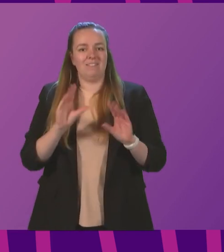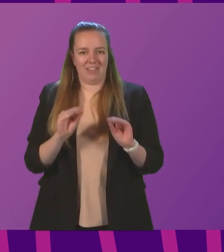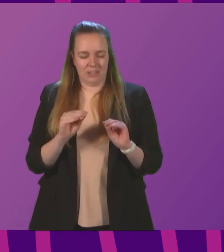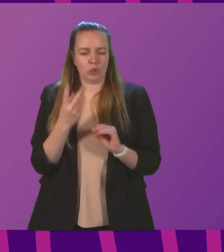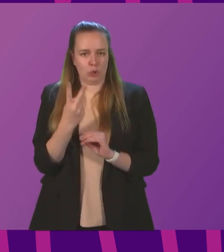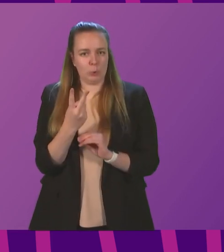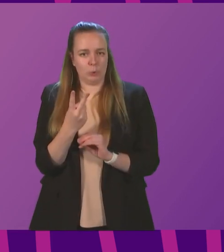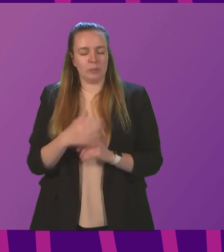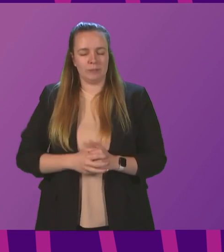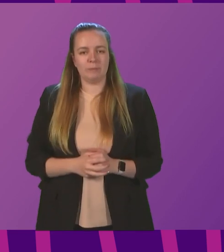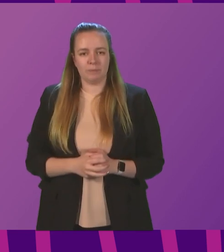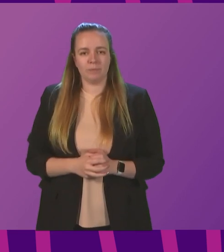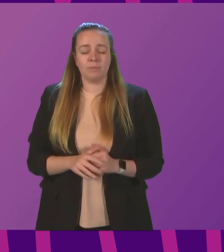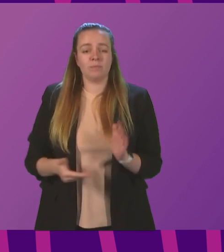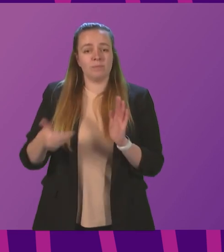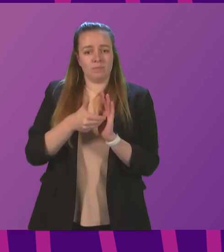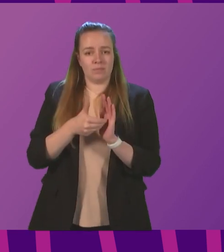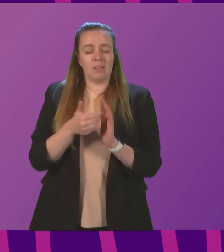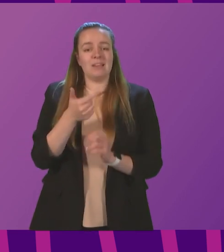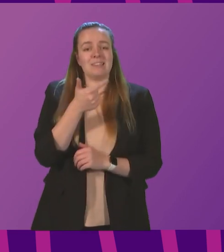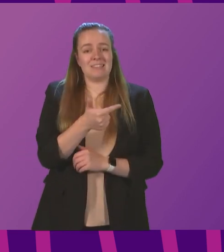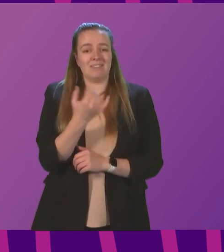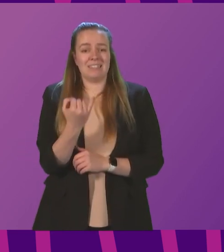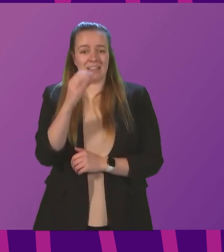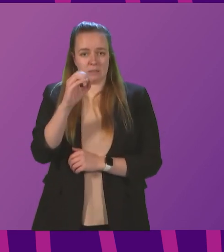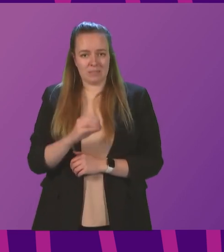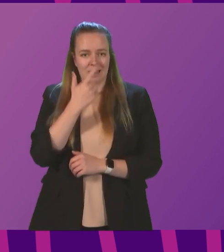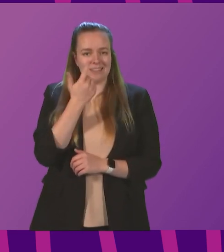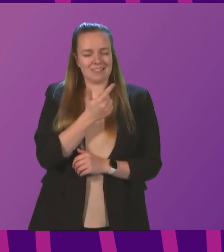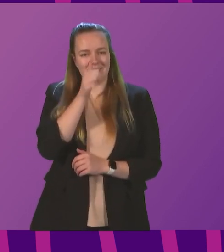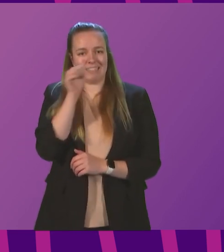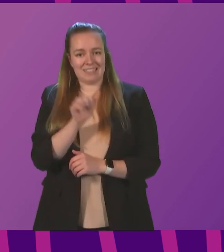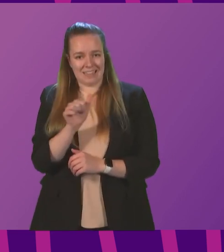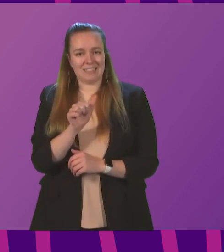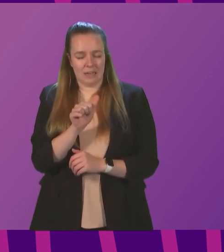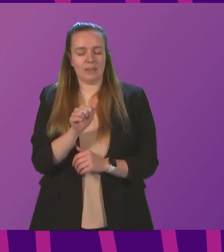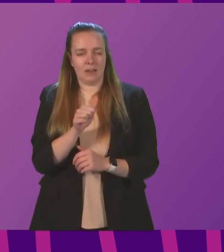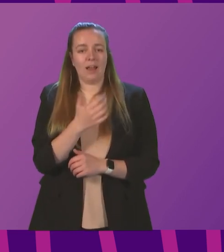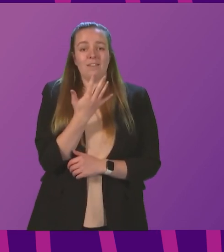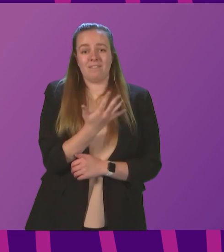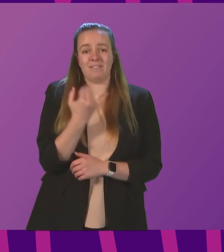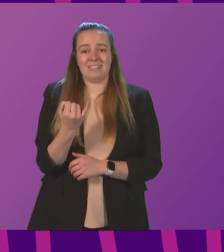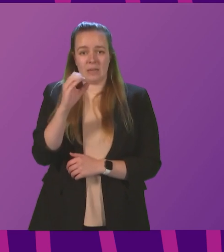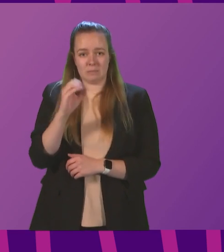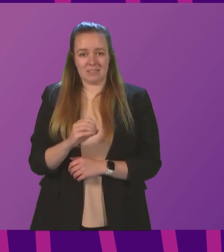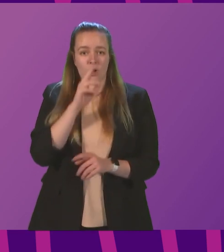vaccinated with two doses. In addition, 76% of 16 and 17-year-olds and 56% of